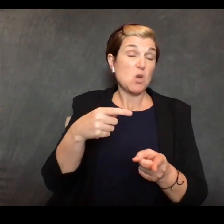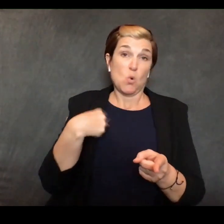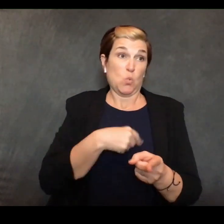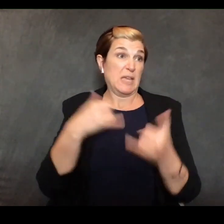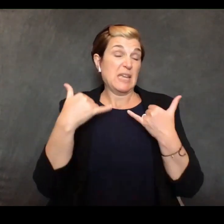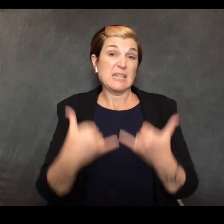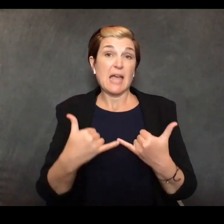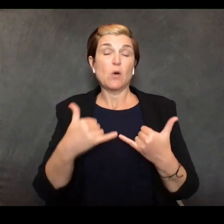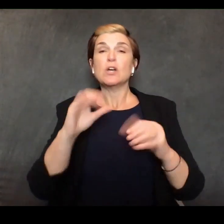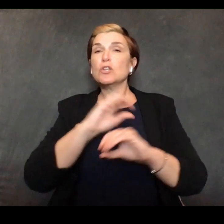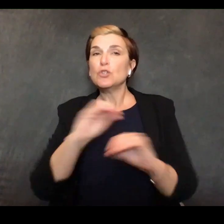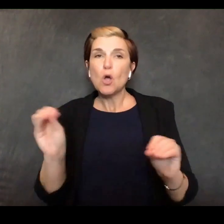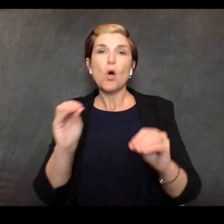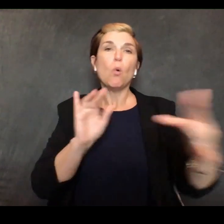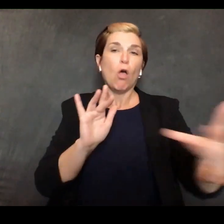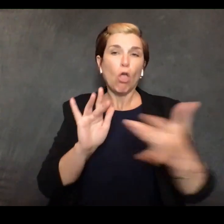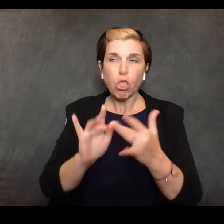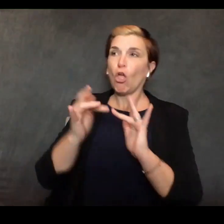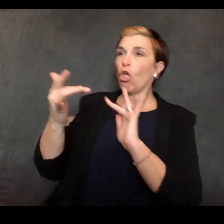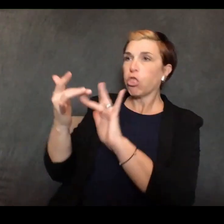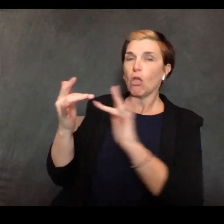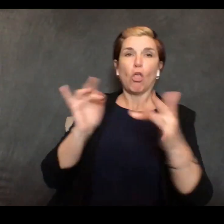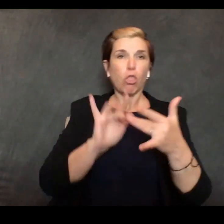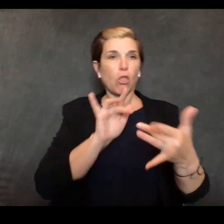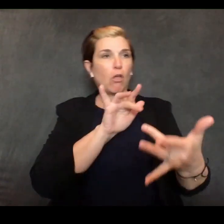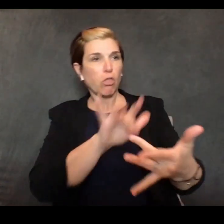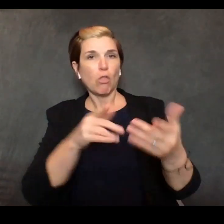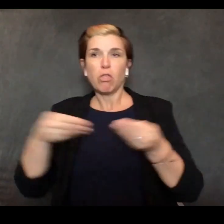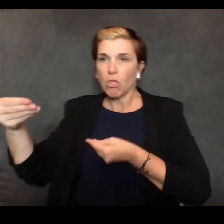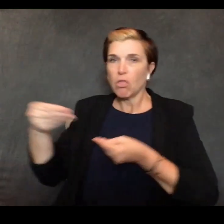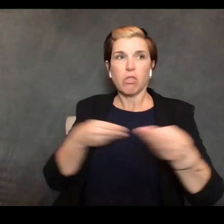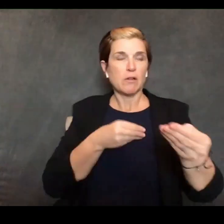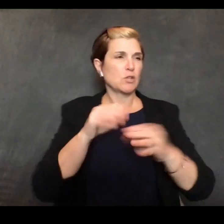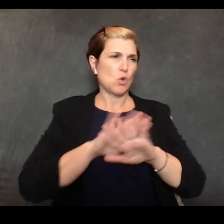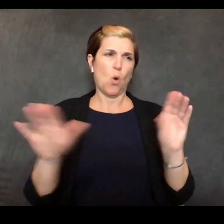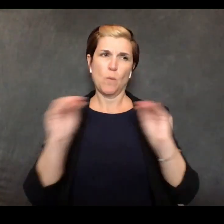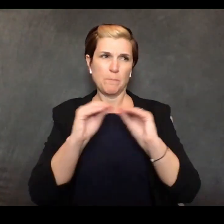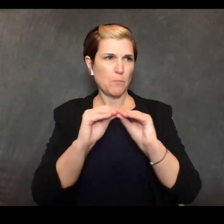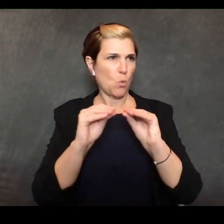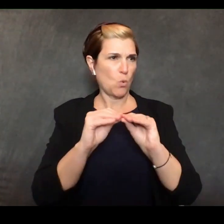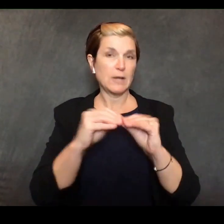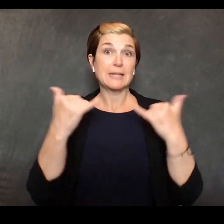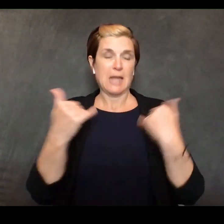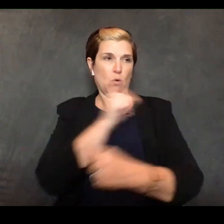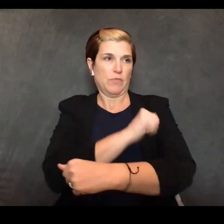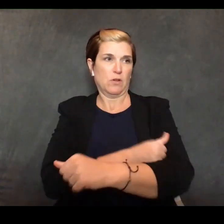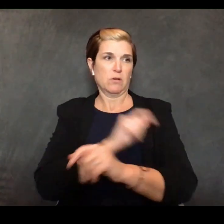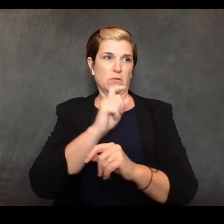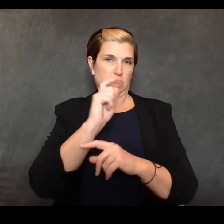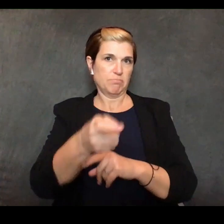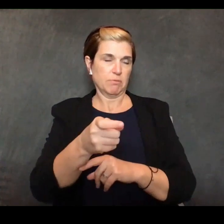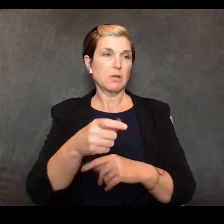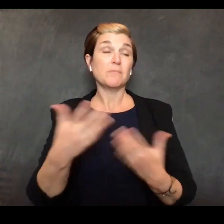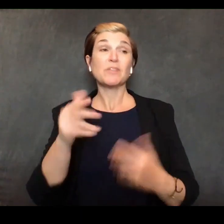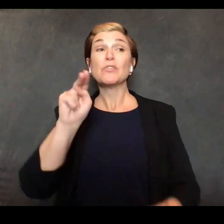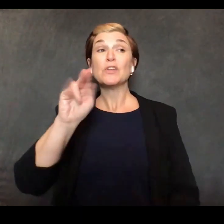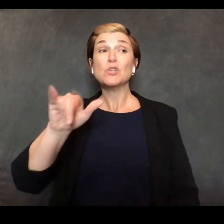always faster to order directly and i gave them that was totally misinterpreted by the new york times on purpose unfortunately but the the